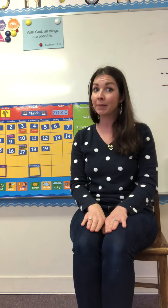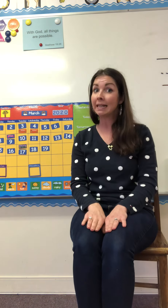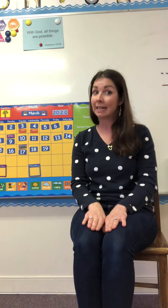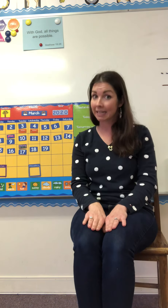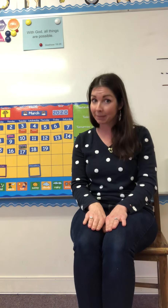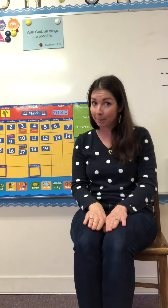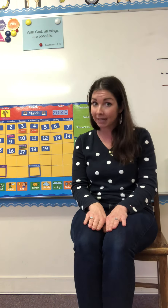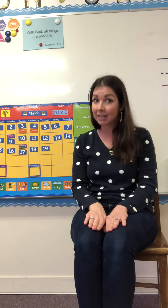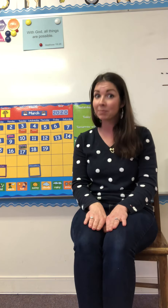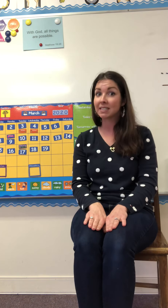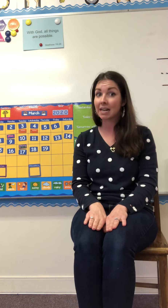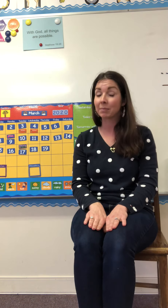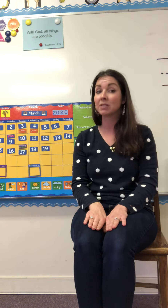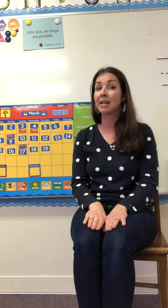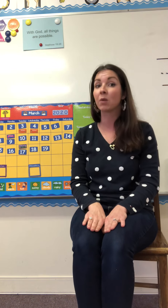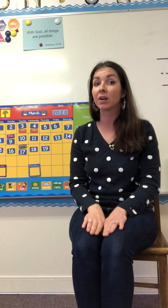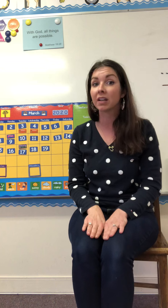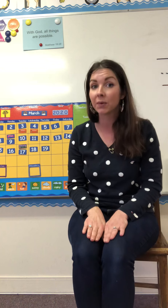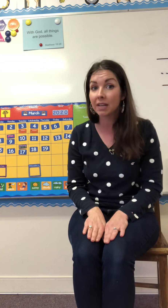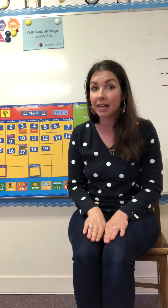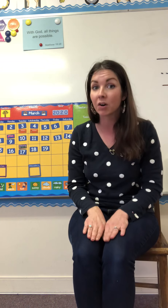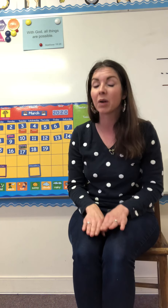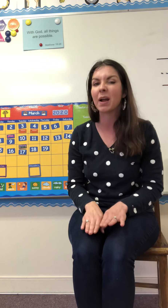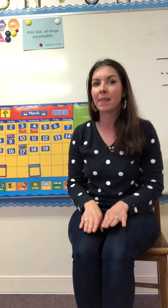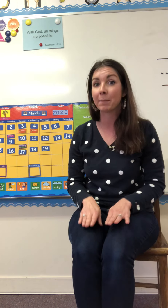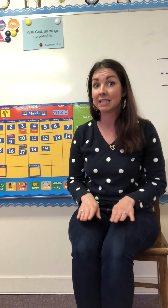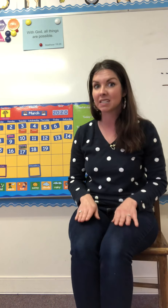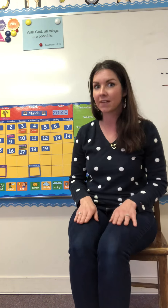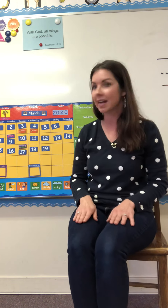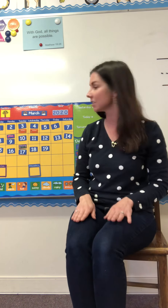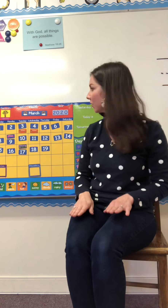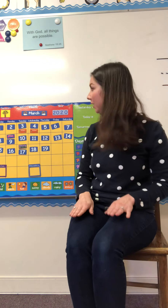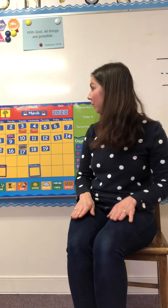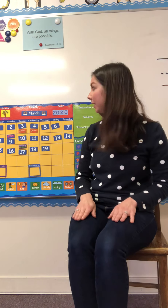beat and pick it up this time because now we're going to go allegro and that means fast. Okay. You ready?